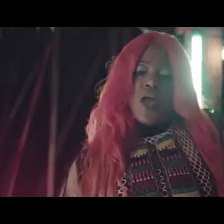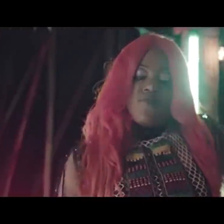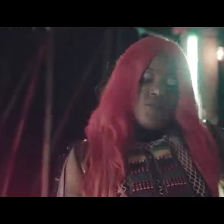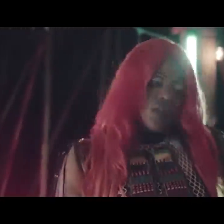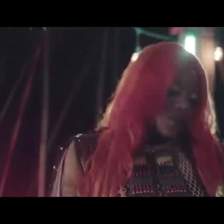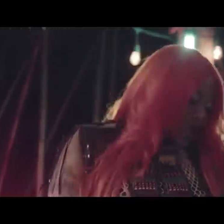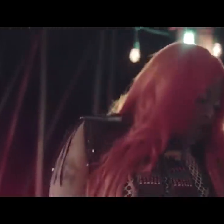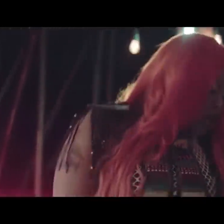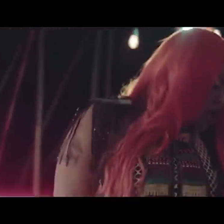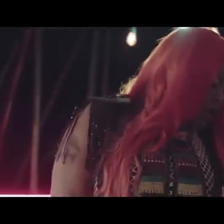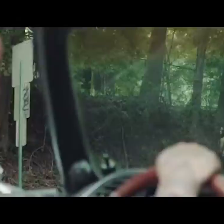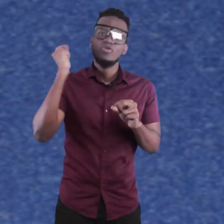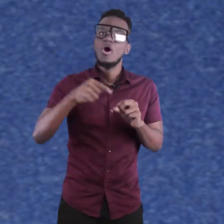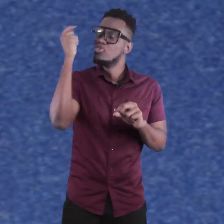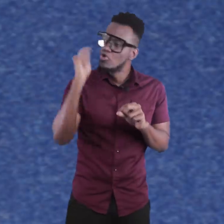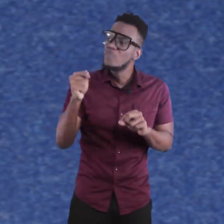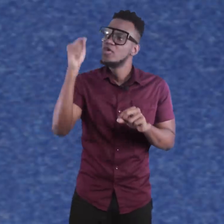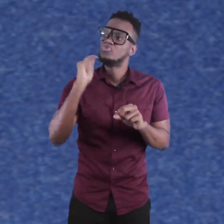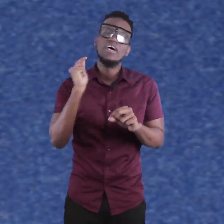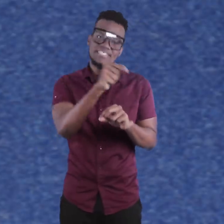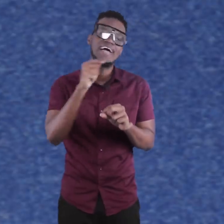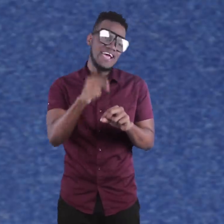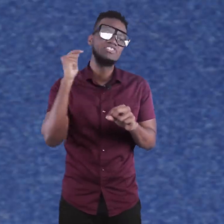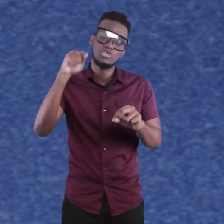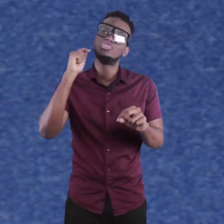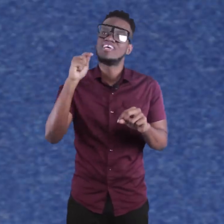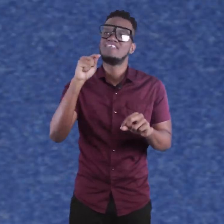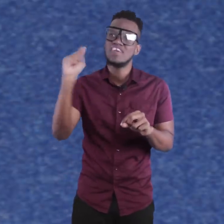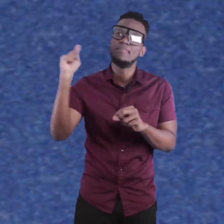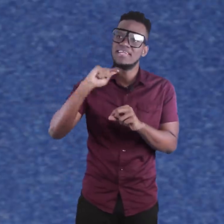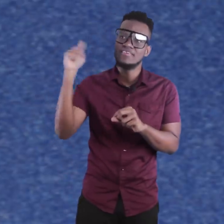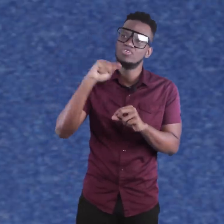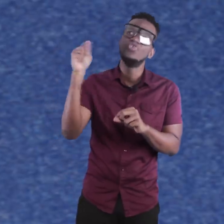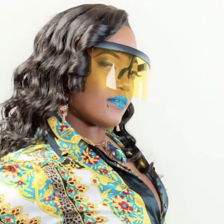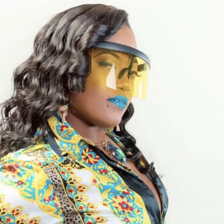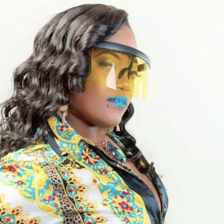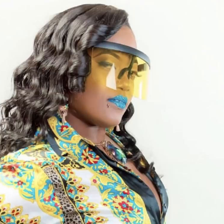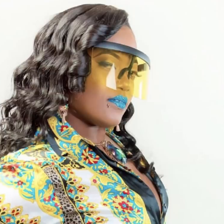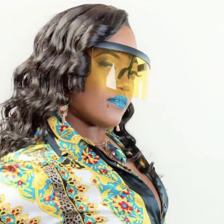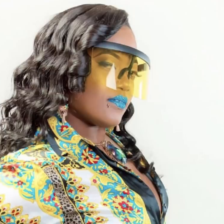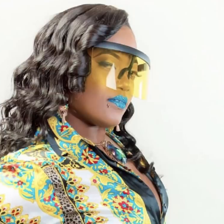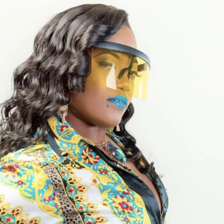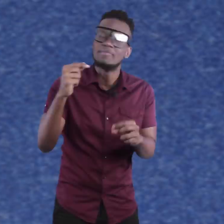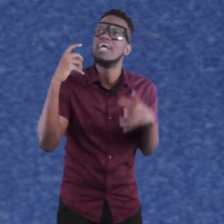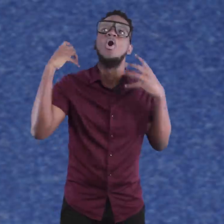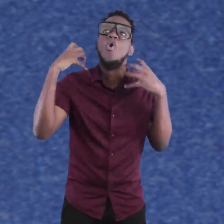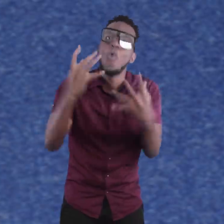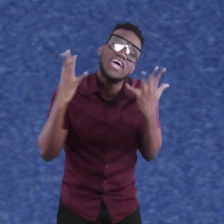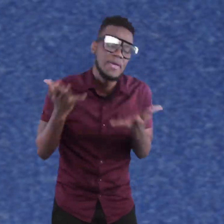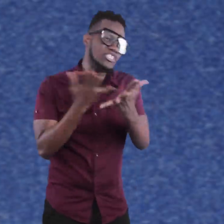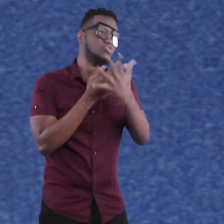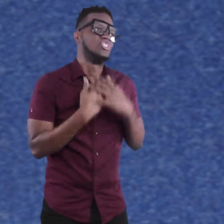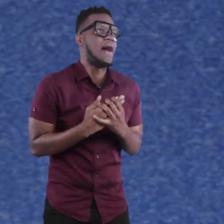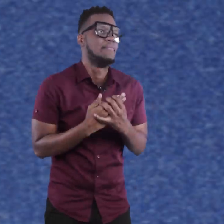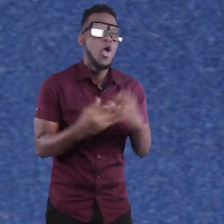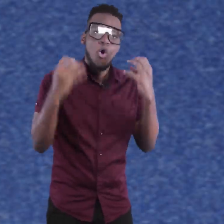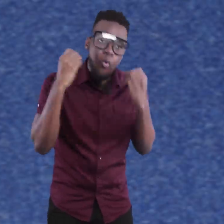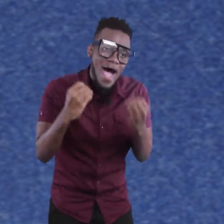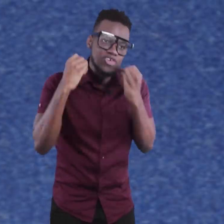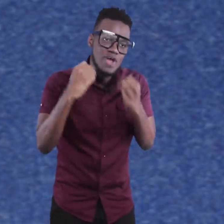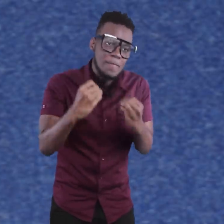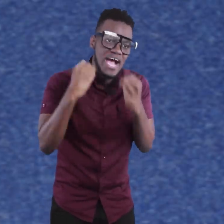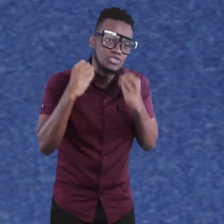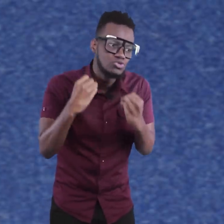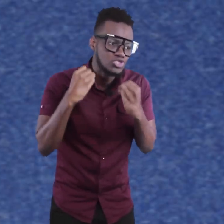dovey do the sanya so she can't really make the do them the gen of them go and like skates because why are make a tune so bad